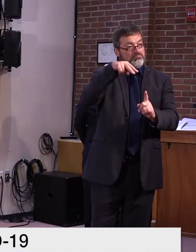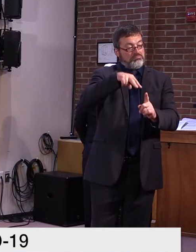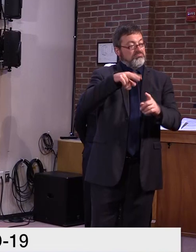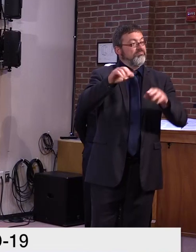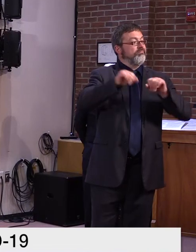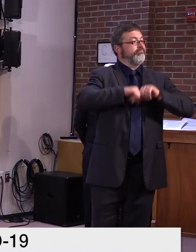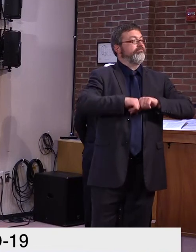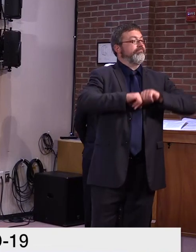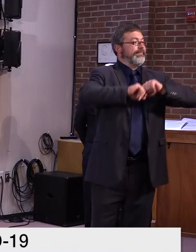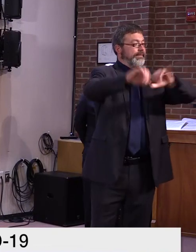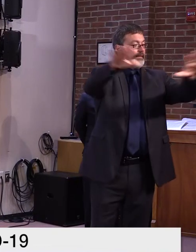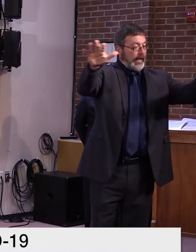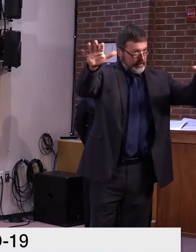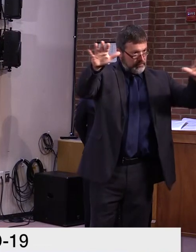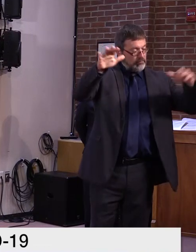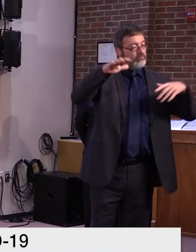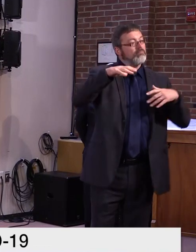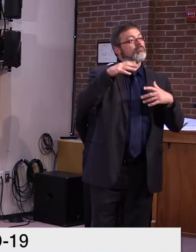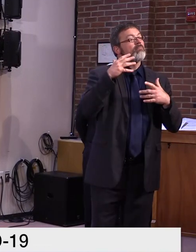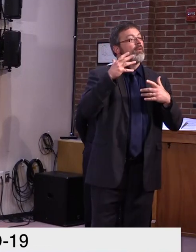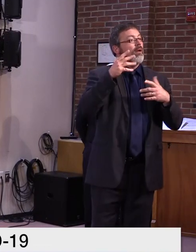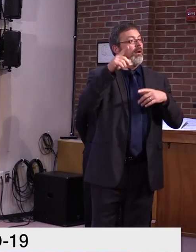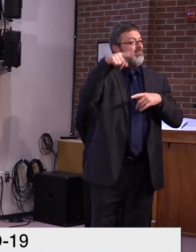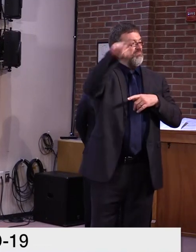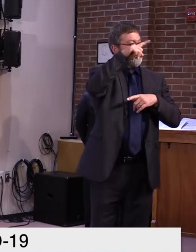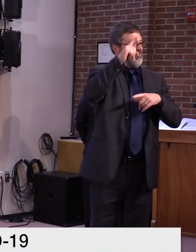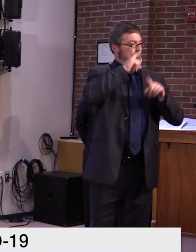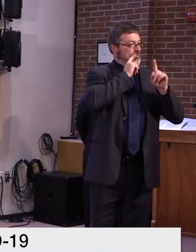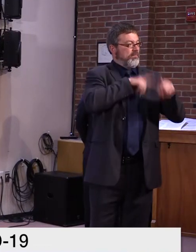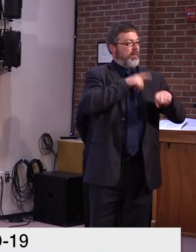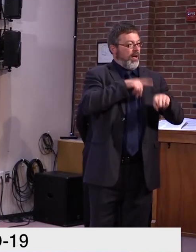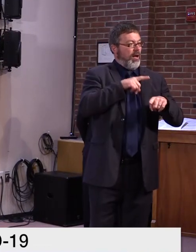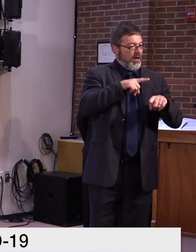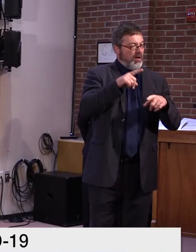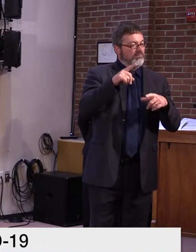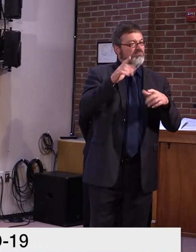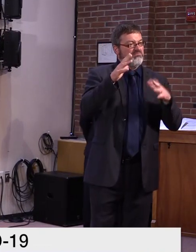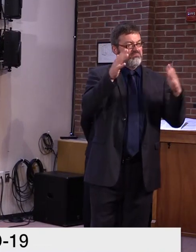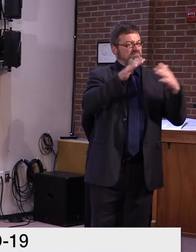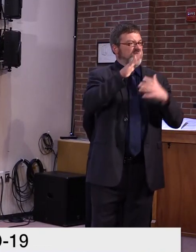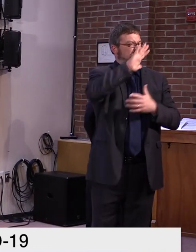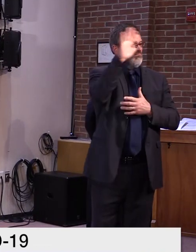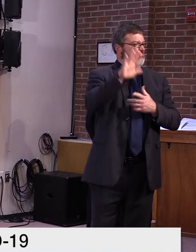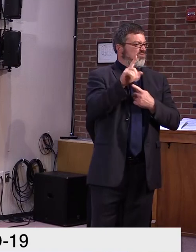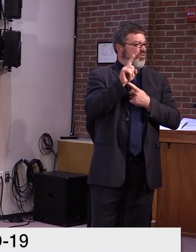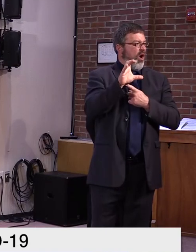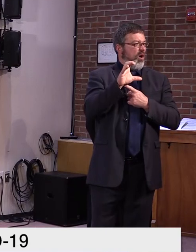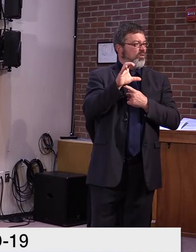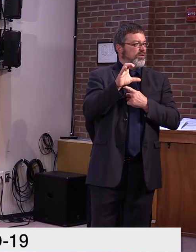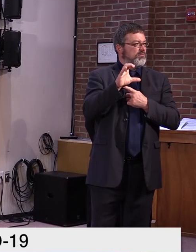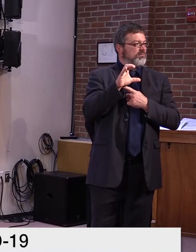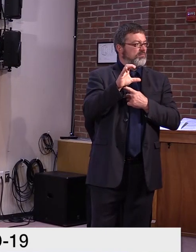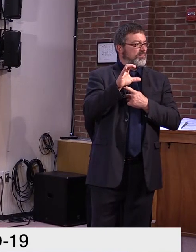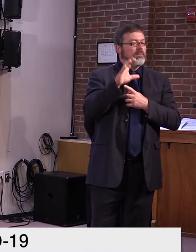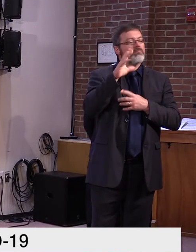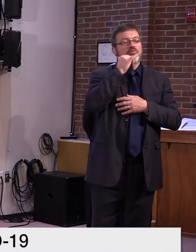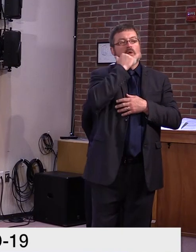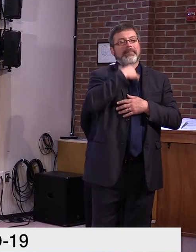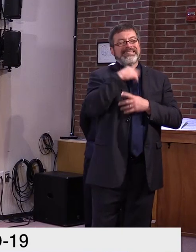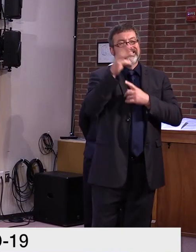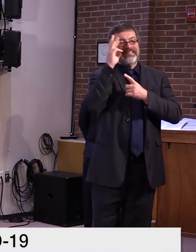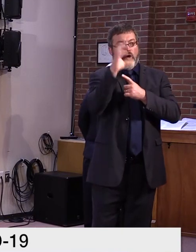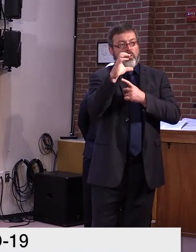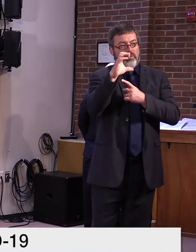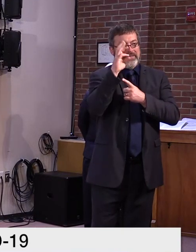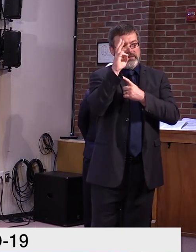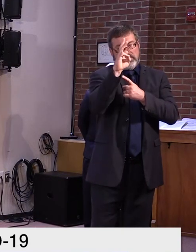the serum come back positive. That seems like a pretty small sample size to me. Uh, you know, 2